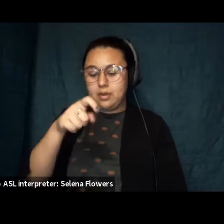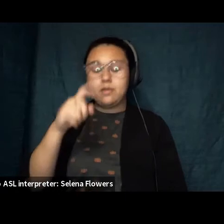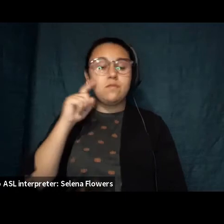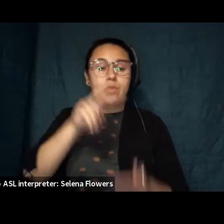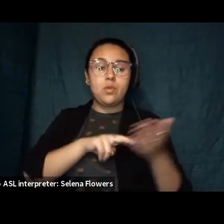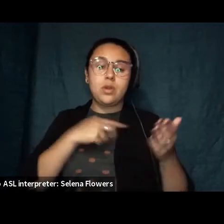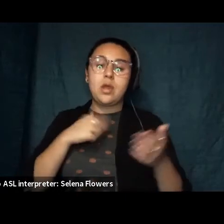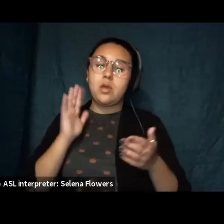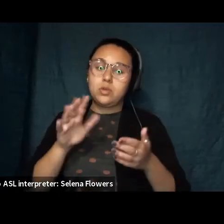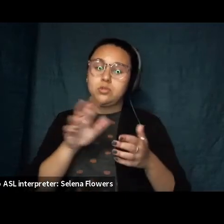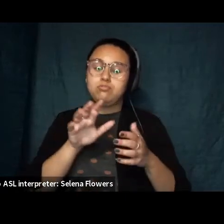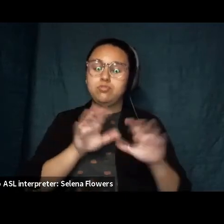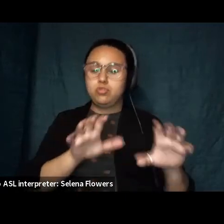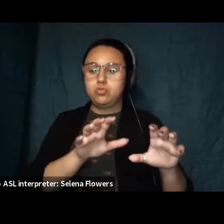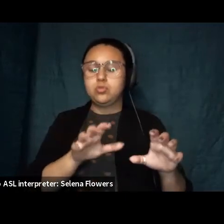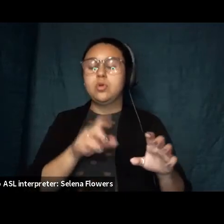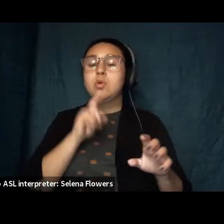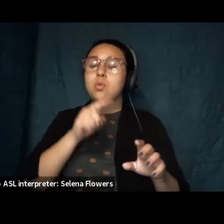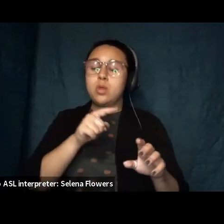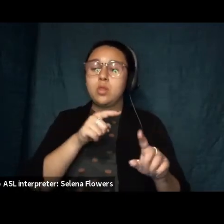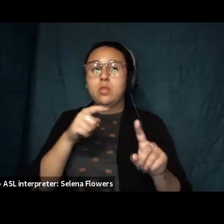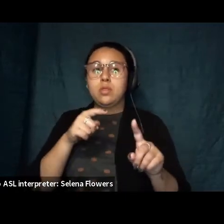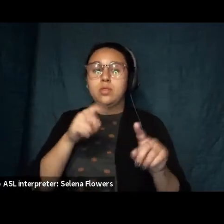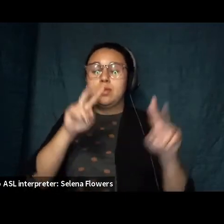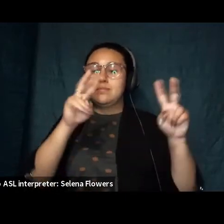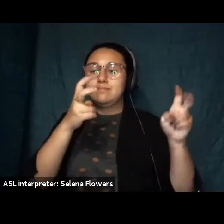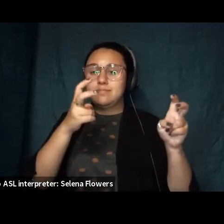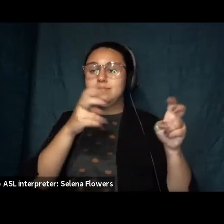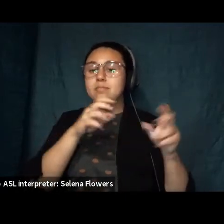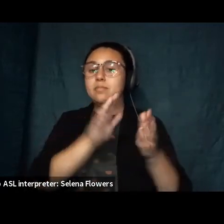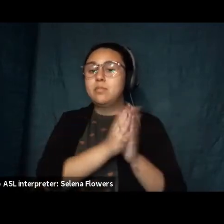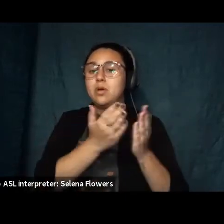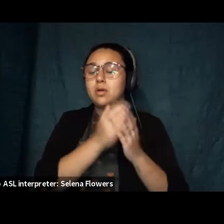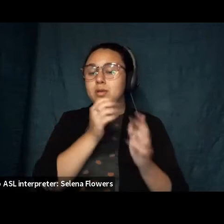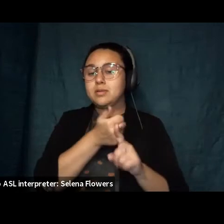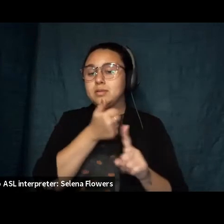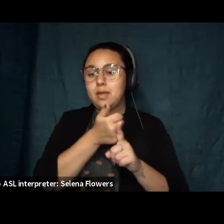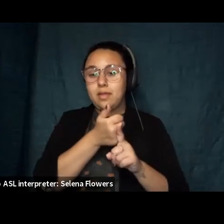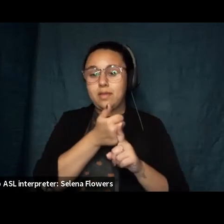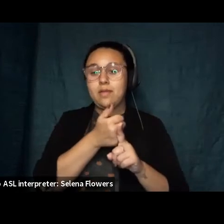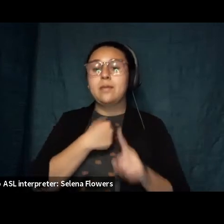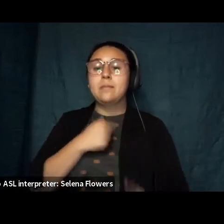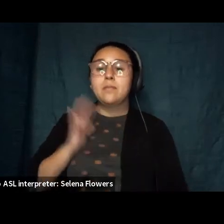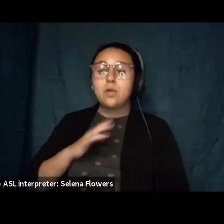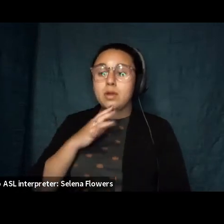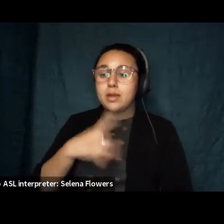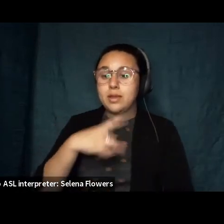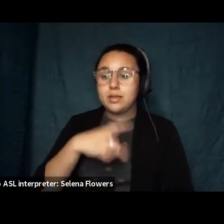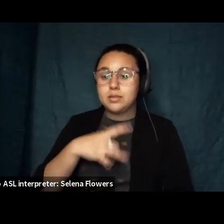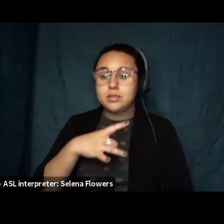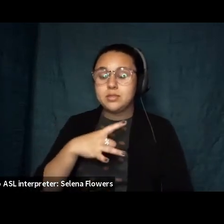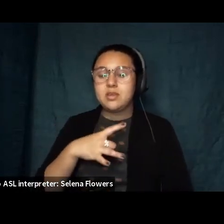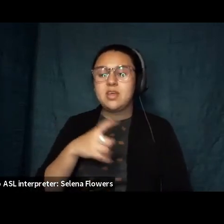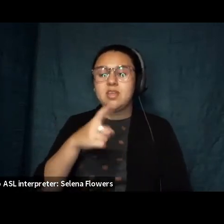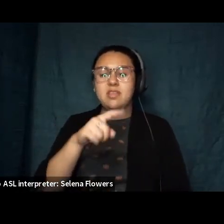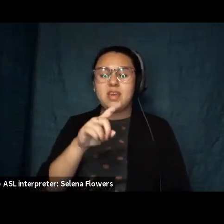is uh the premise of the book is essentially uh that when i was 18 years old i was misdiagnosed